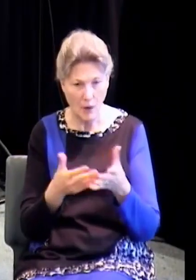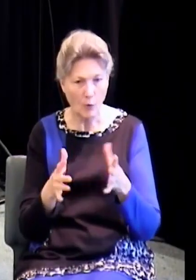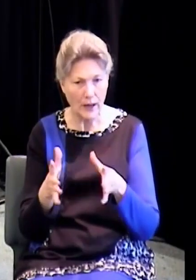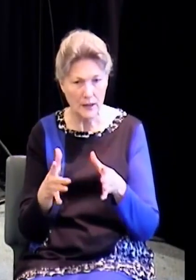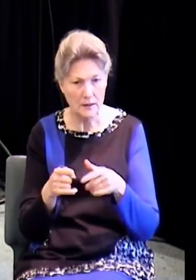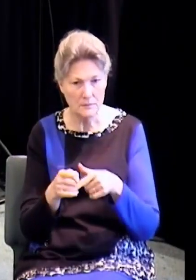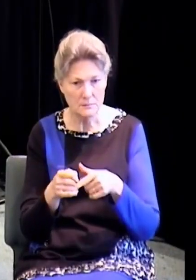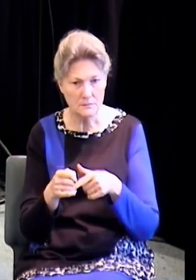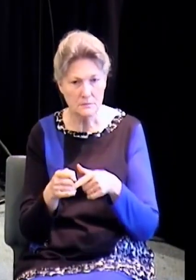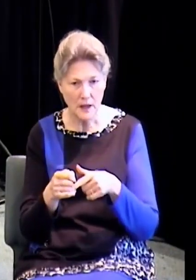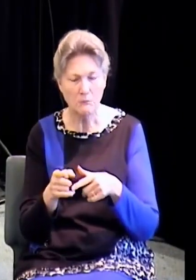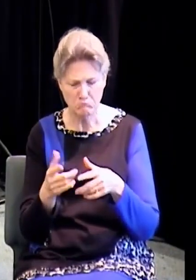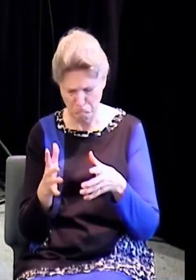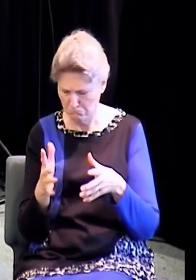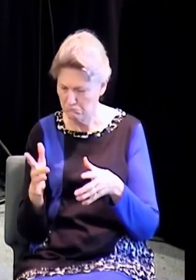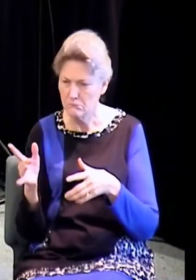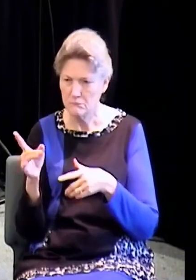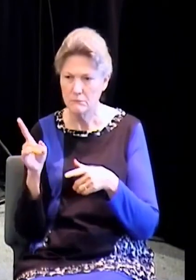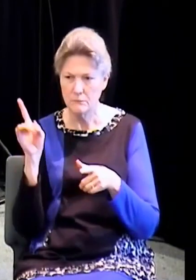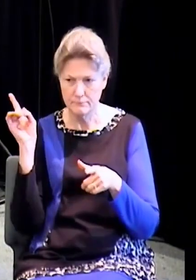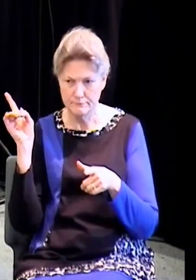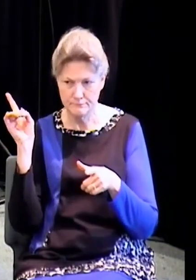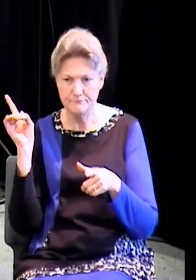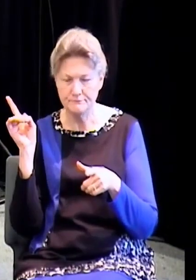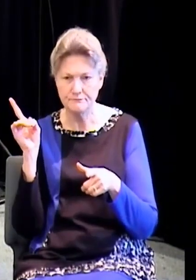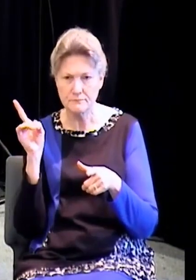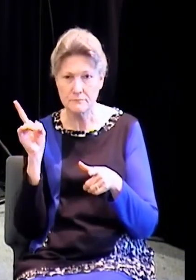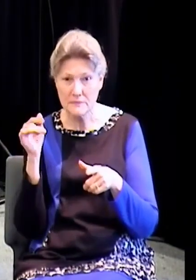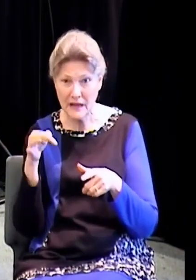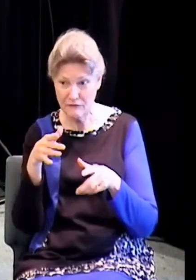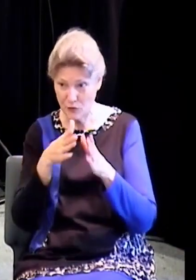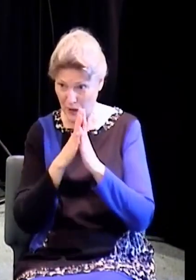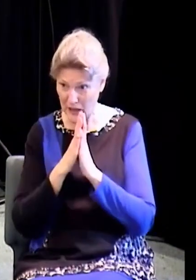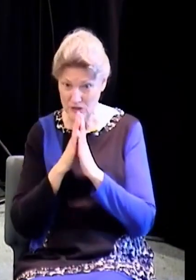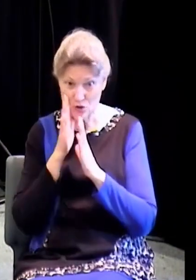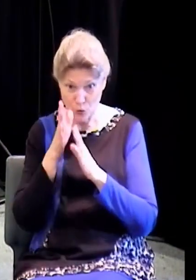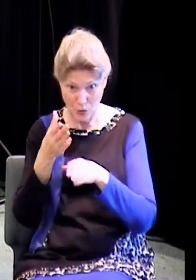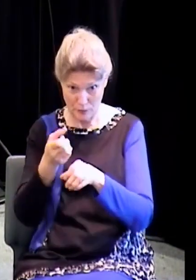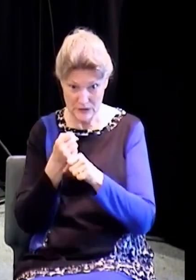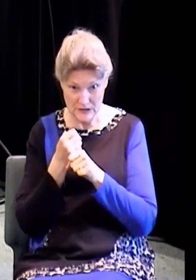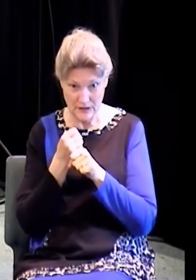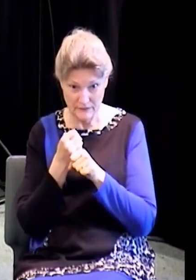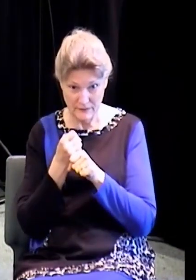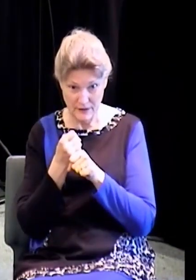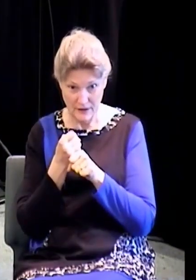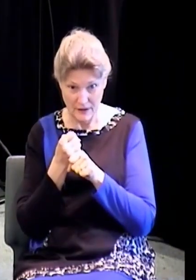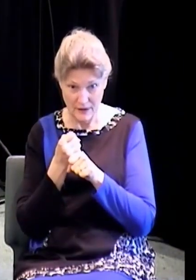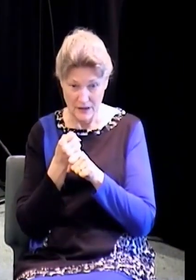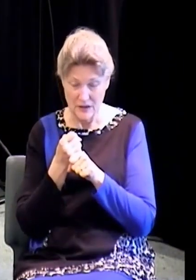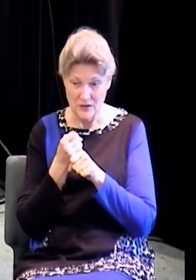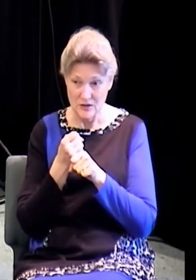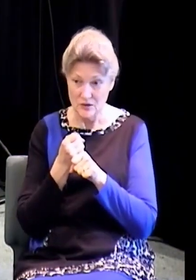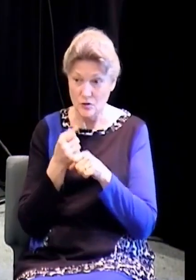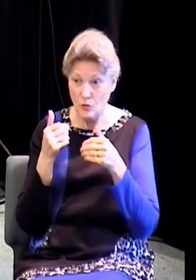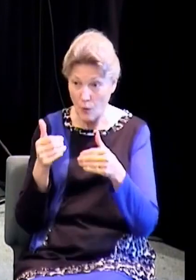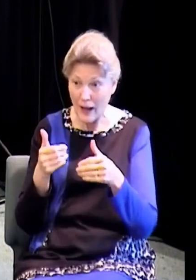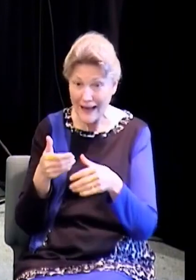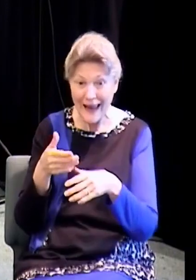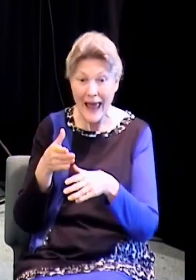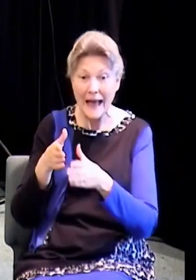If I ask, I will receive. Lord, will you please wash my sins away so that all